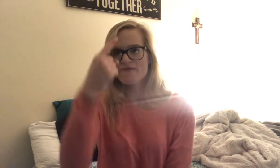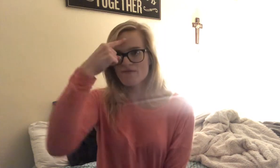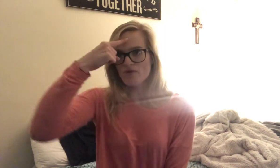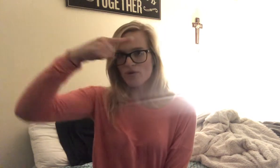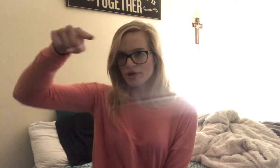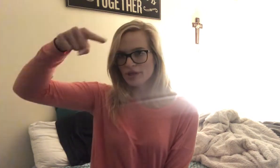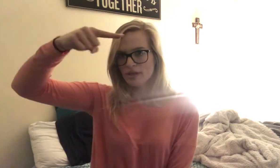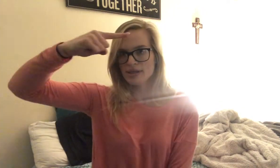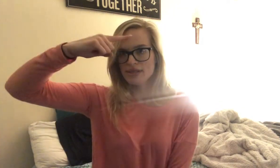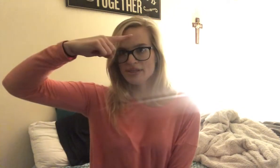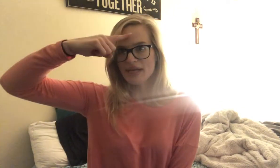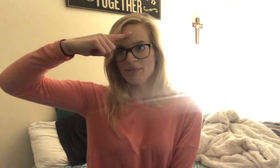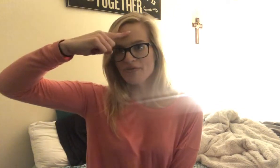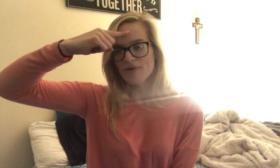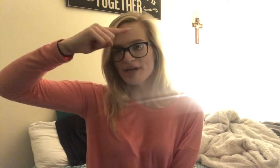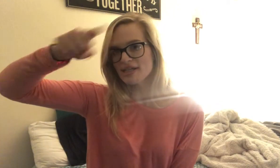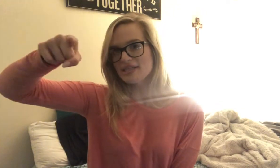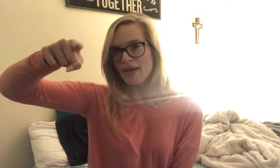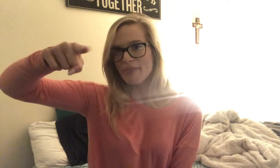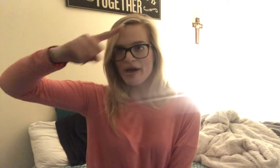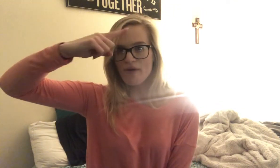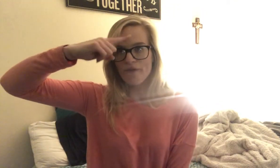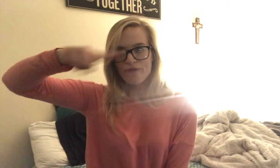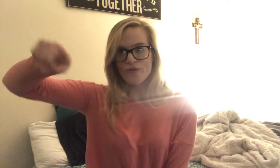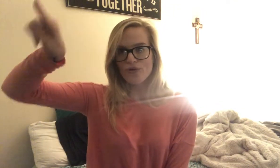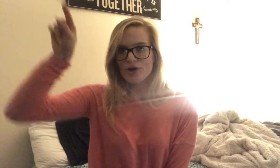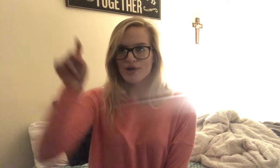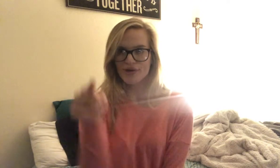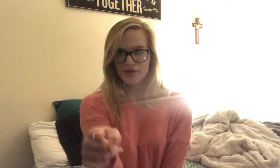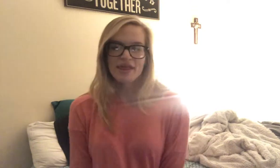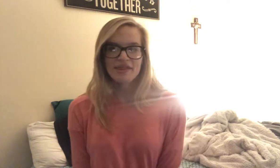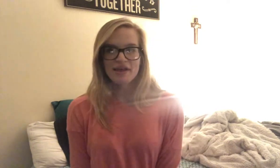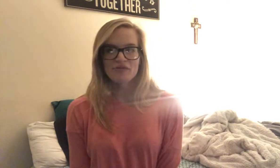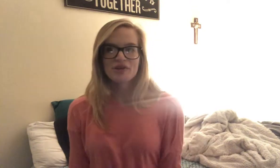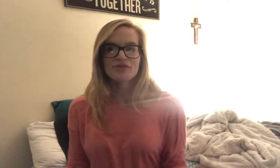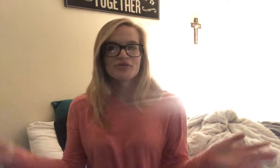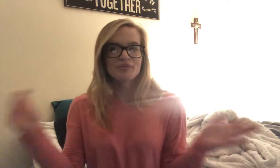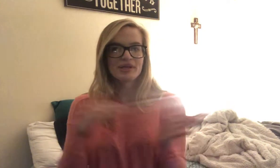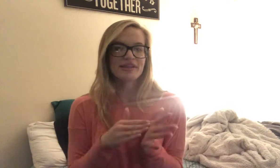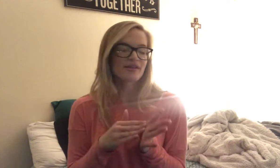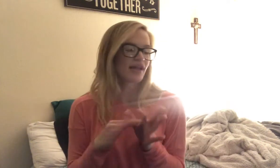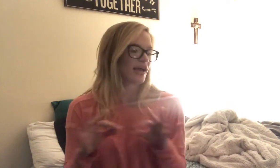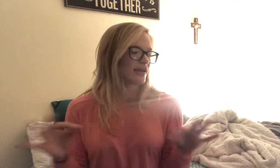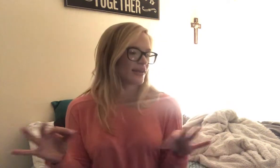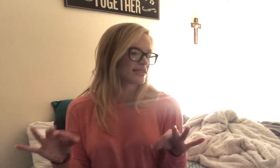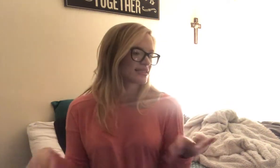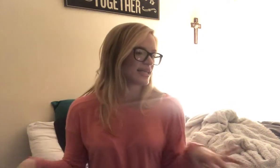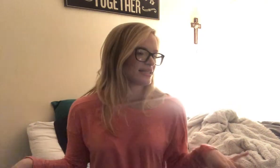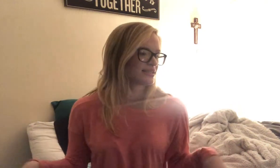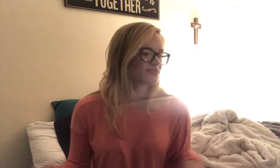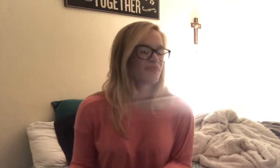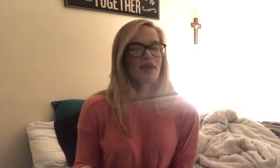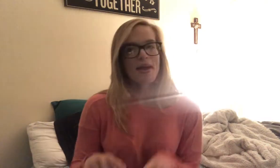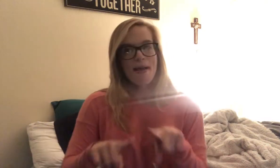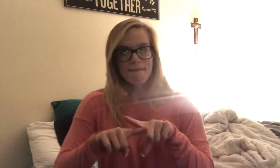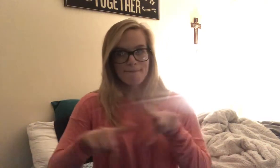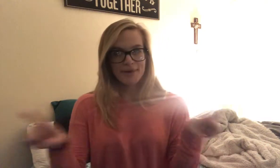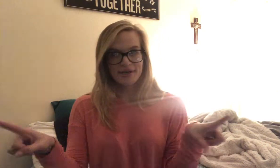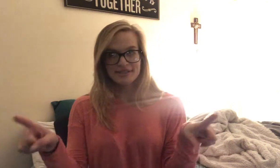For. Tap your forehead. Tap out. For. You. And then we repeat the line that says. But.